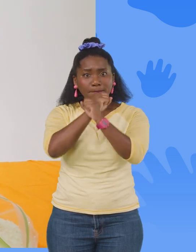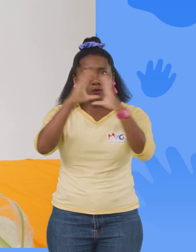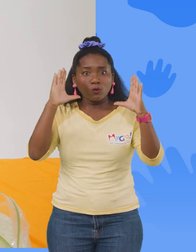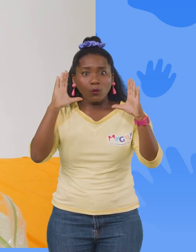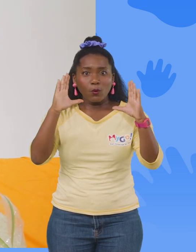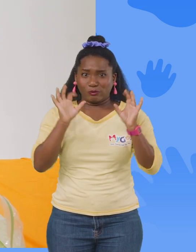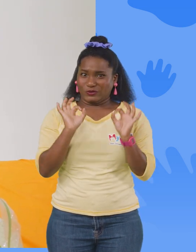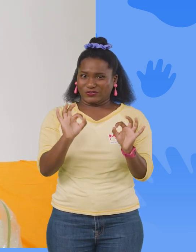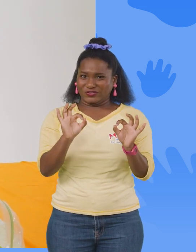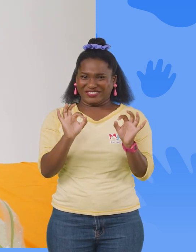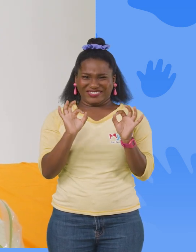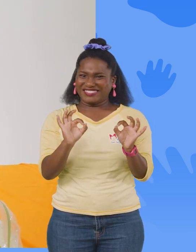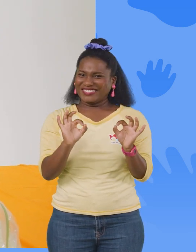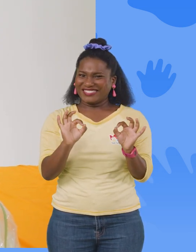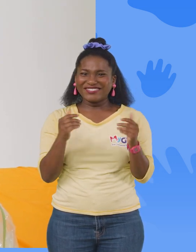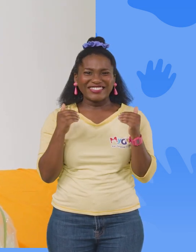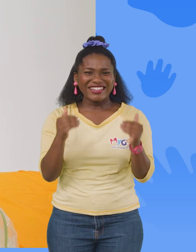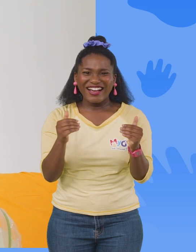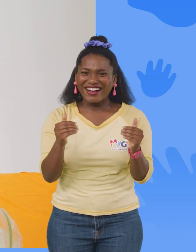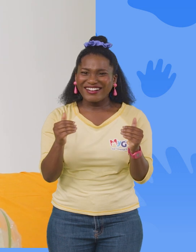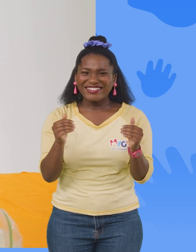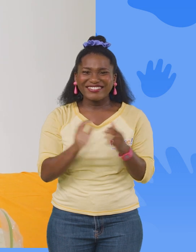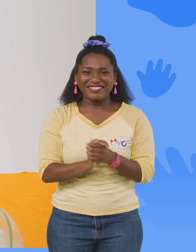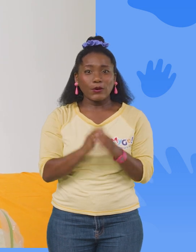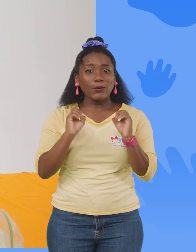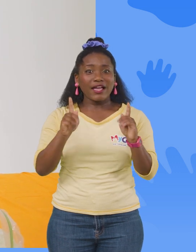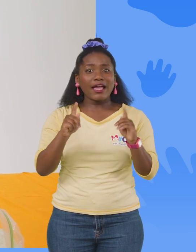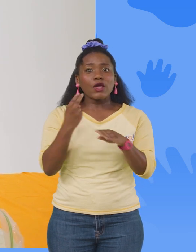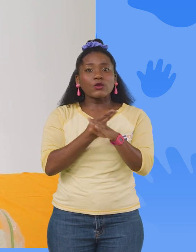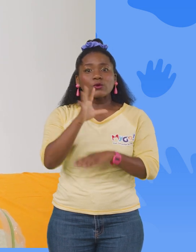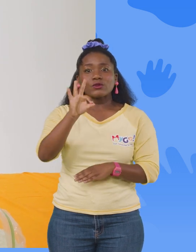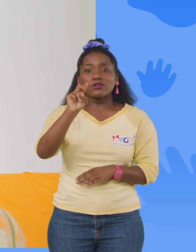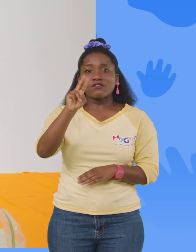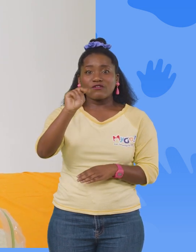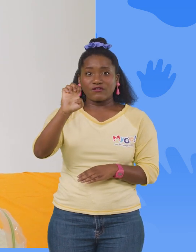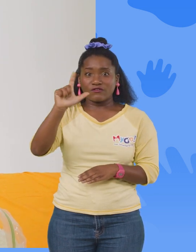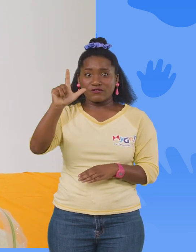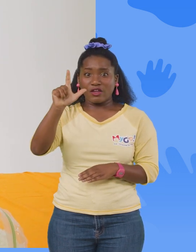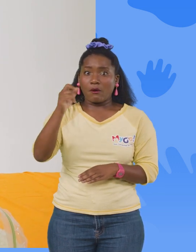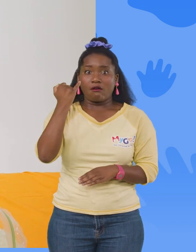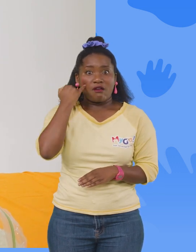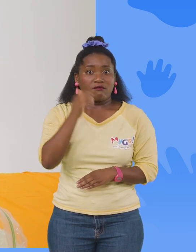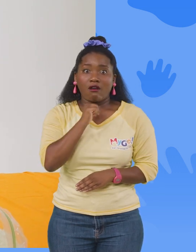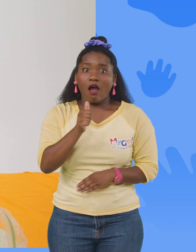Perfect. There we go. Okay, got to use the funnel or else it would be really dirty.